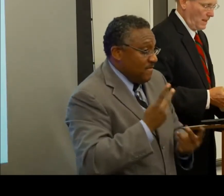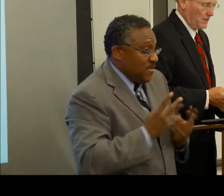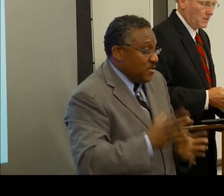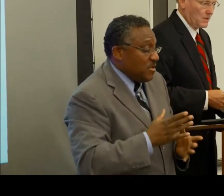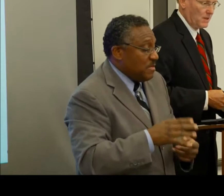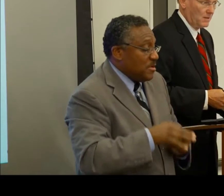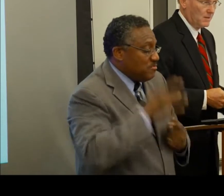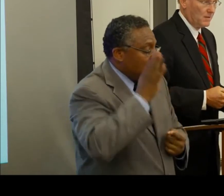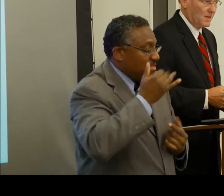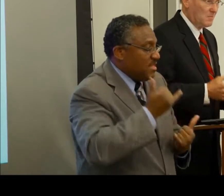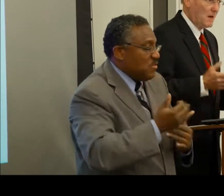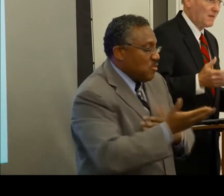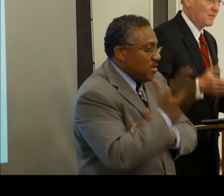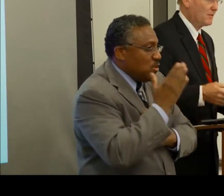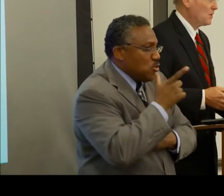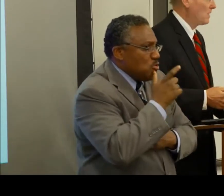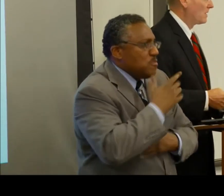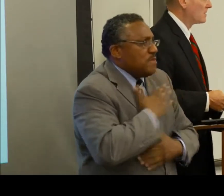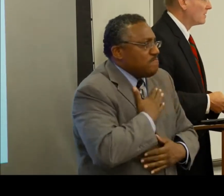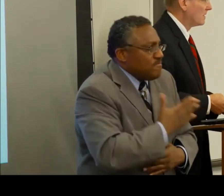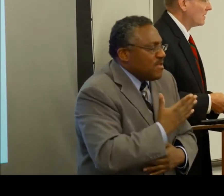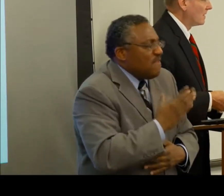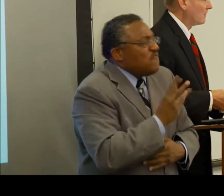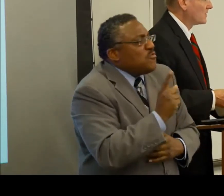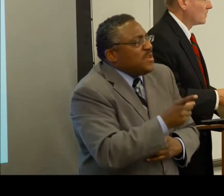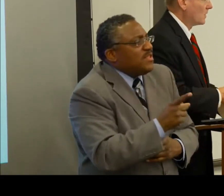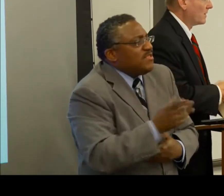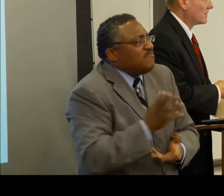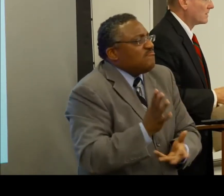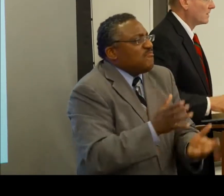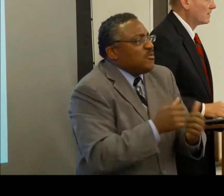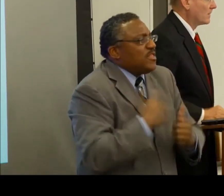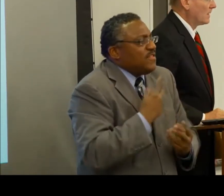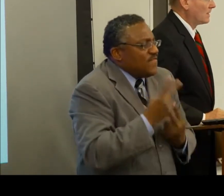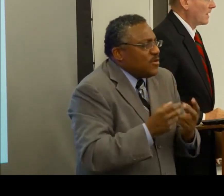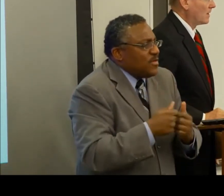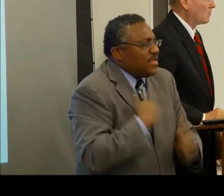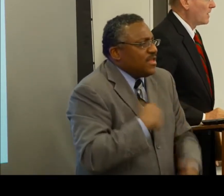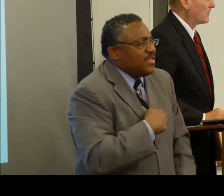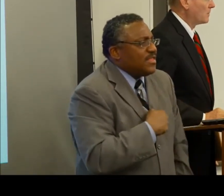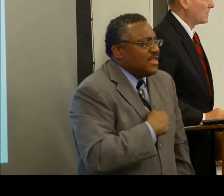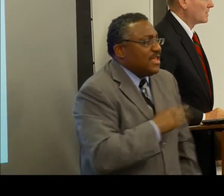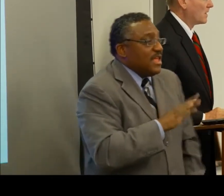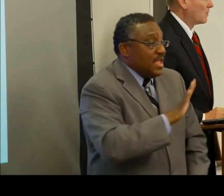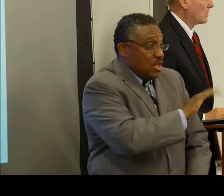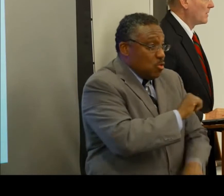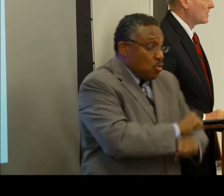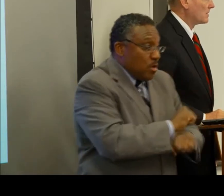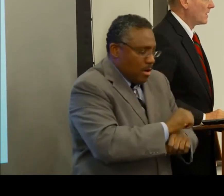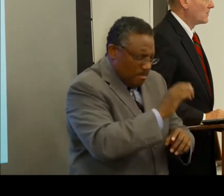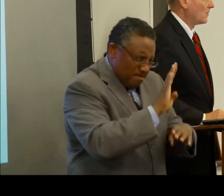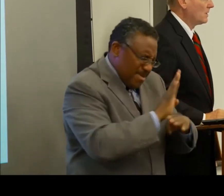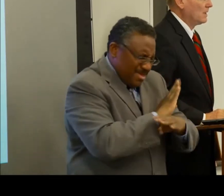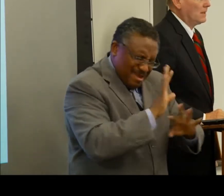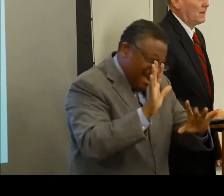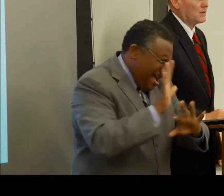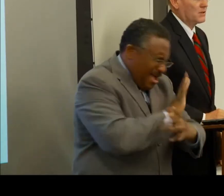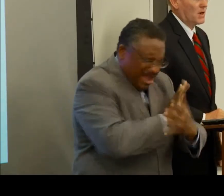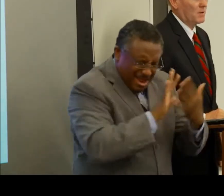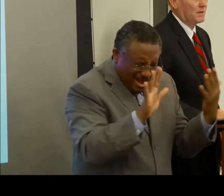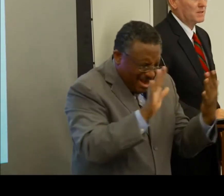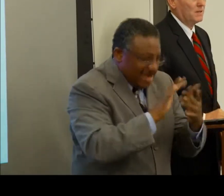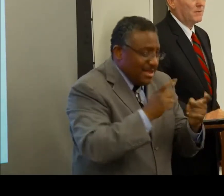has consented to come by for a few minutes and visit with us, taking a break from his terribly busy schedule